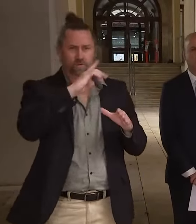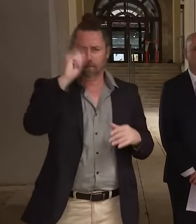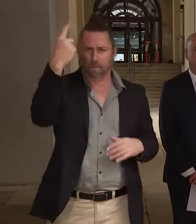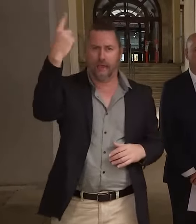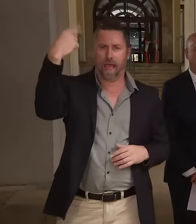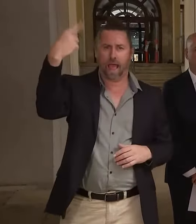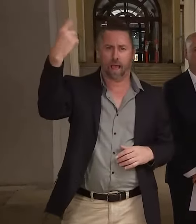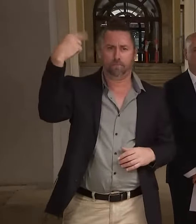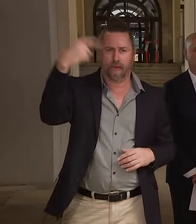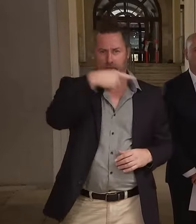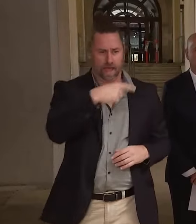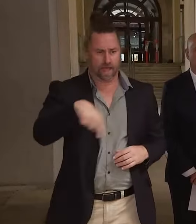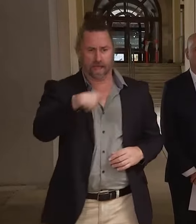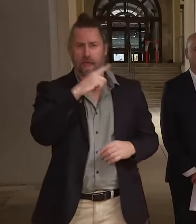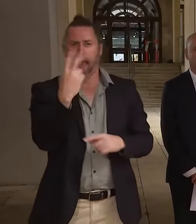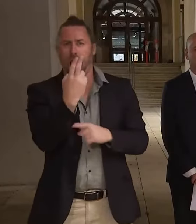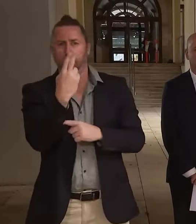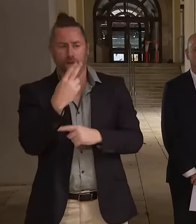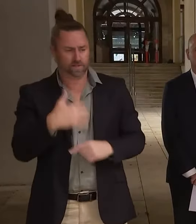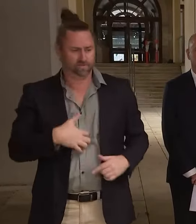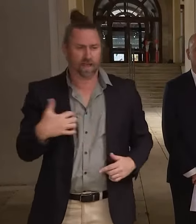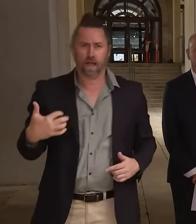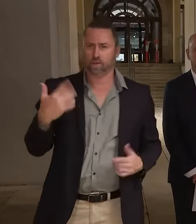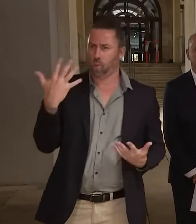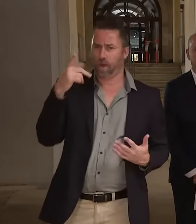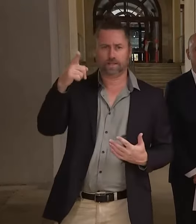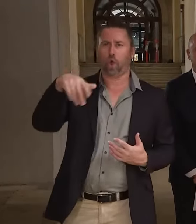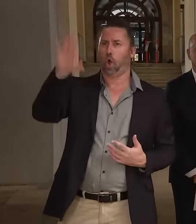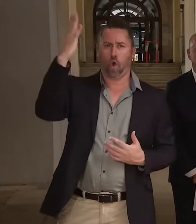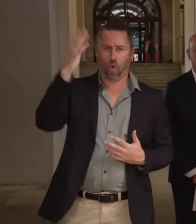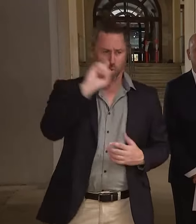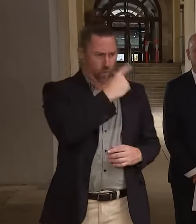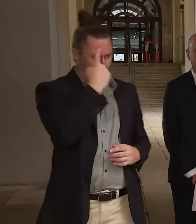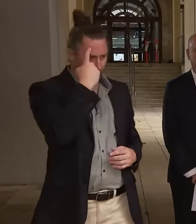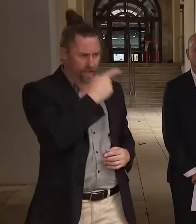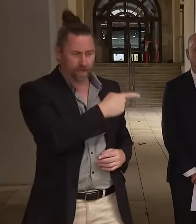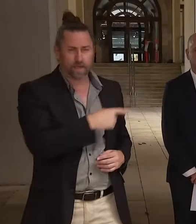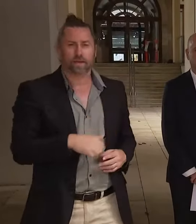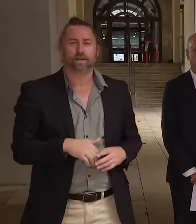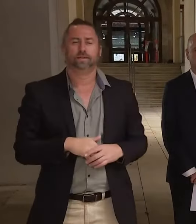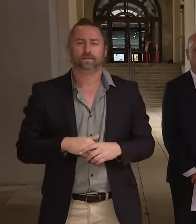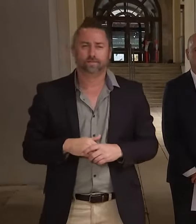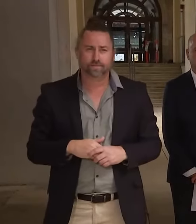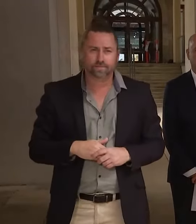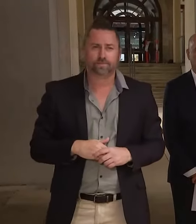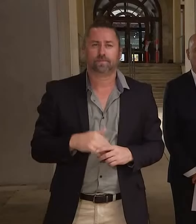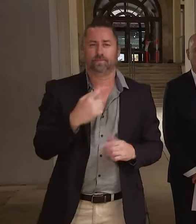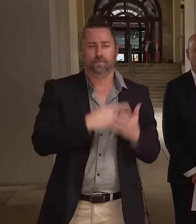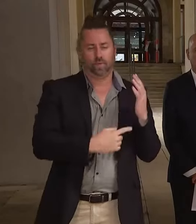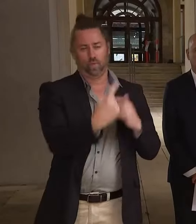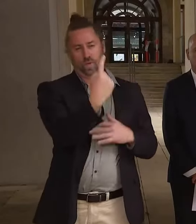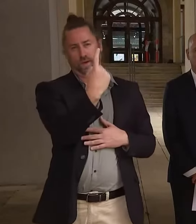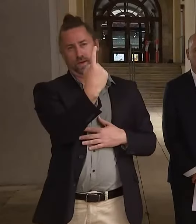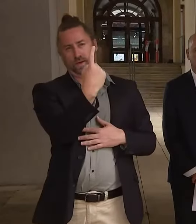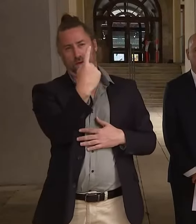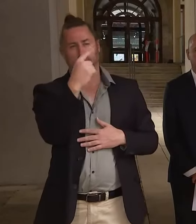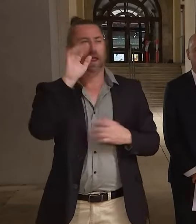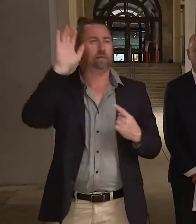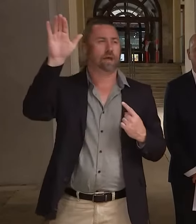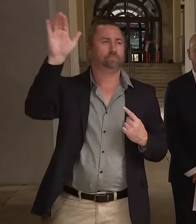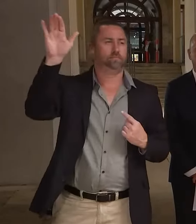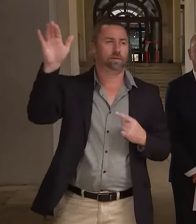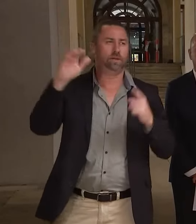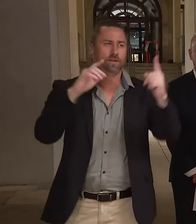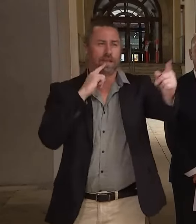come back. They're a bit annoyed at the moment that he's not here. Well, there's one organisation who's calling on that. Craig,